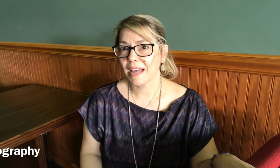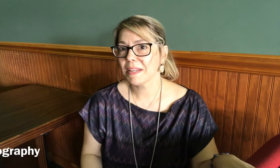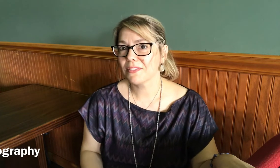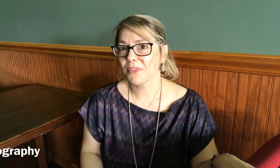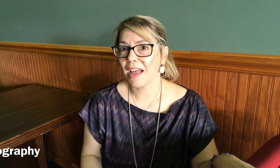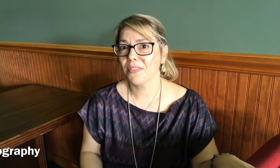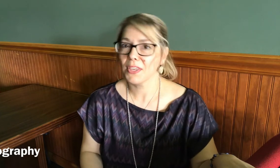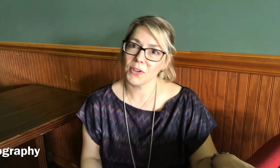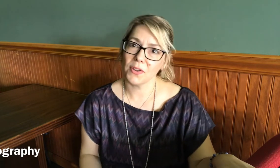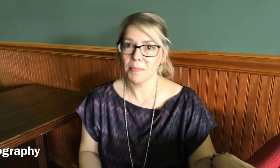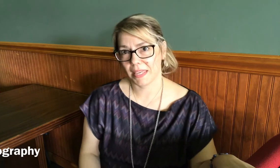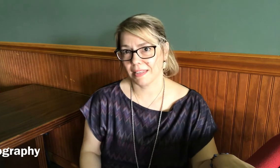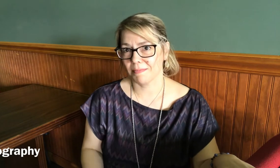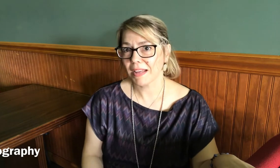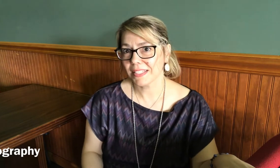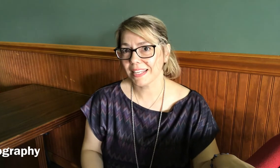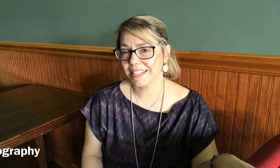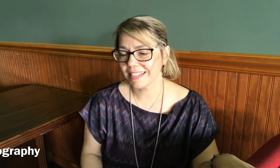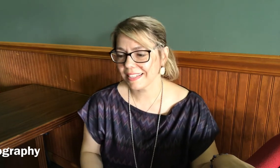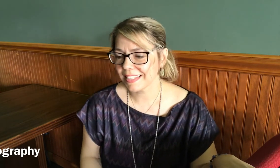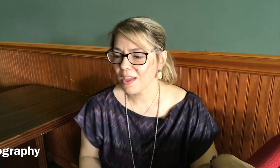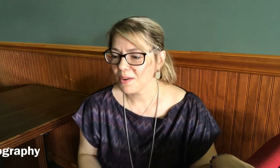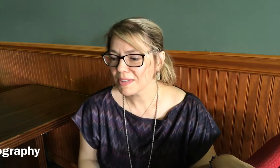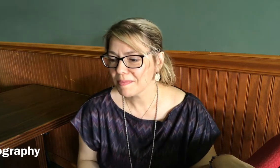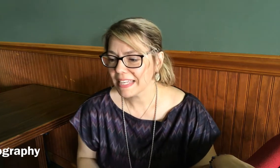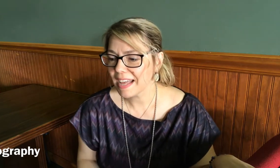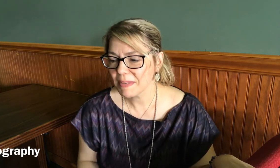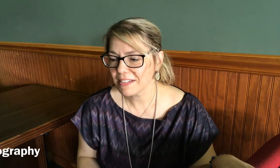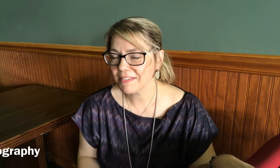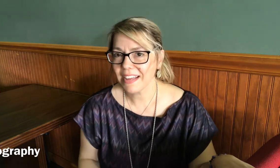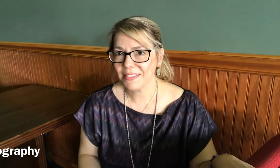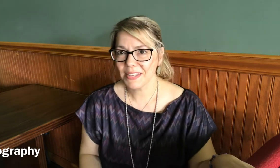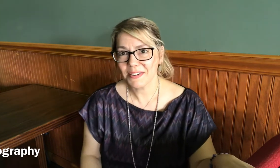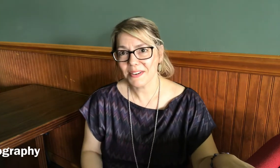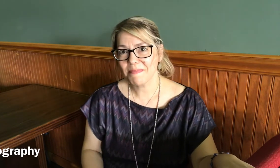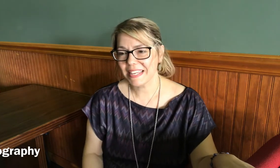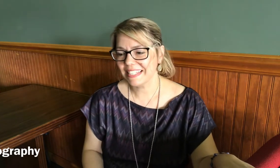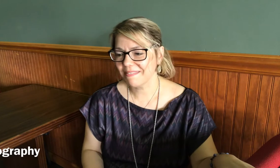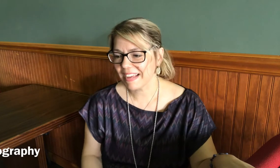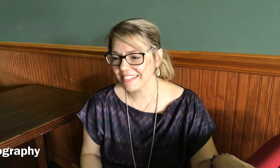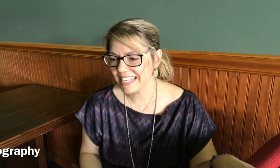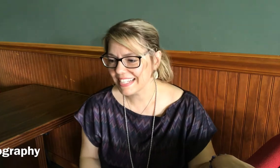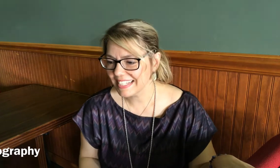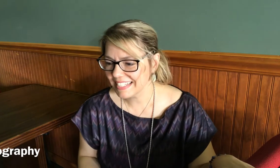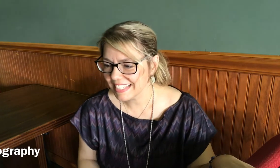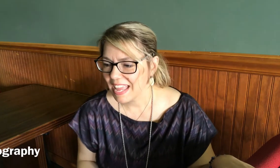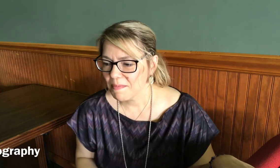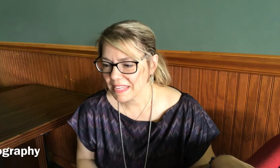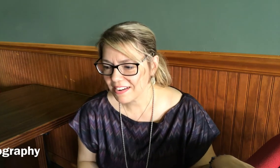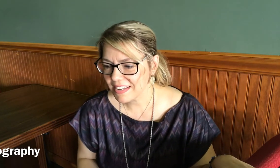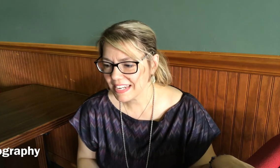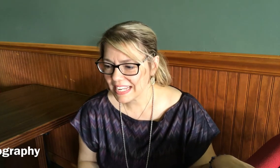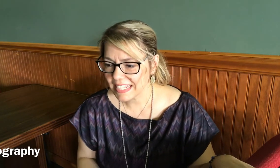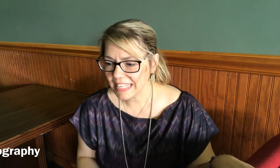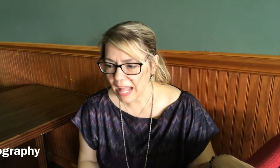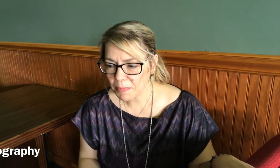coming around the European mountains we'll be coming around the European mountains Pyrenees Alps